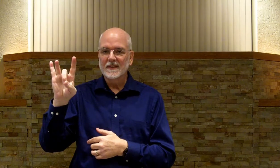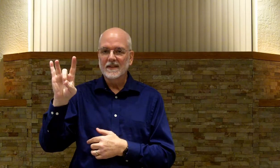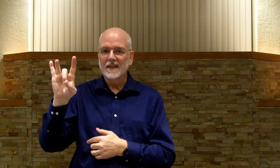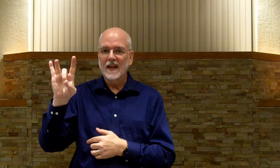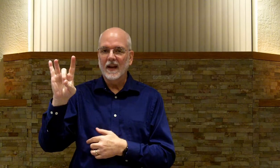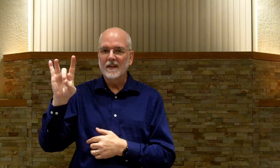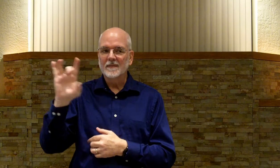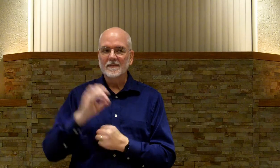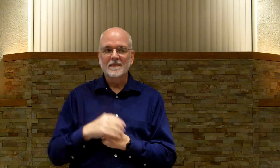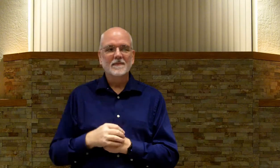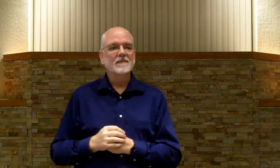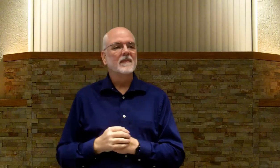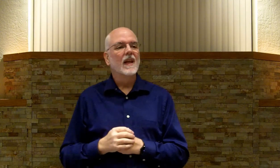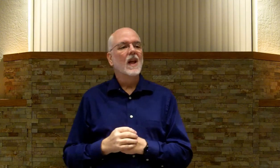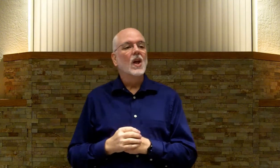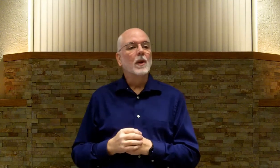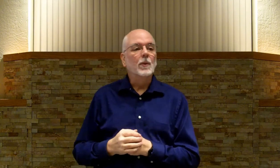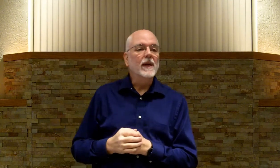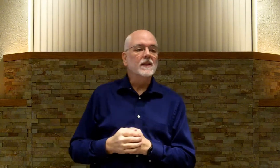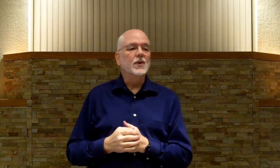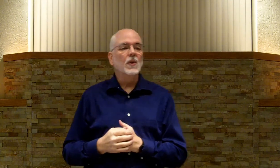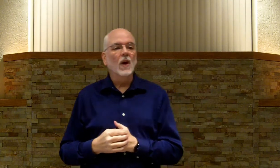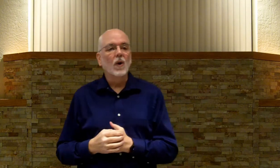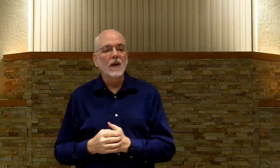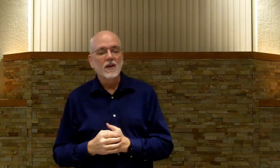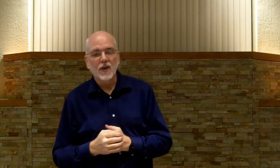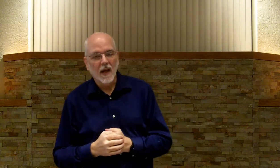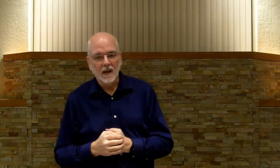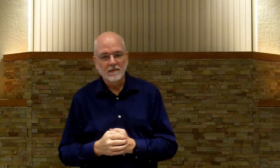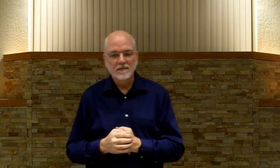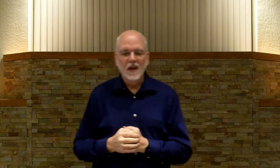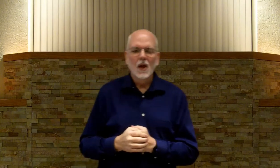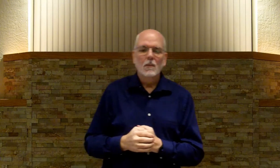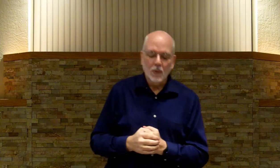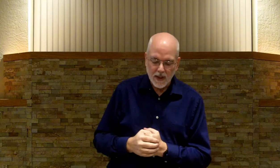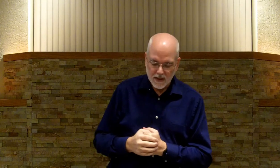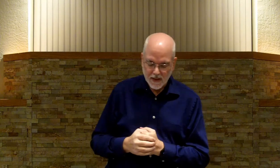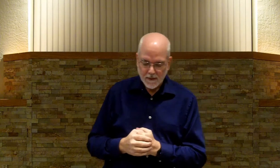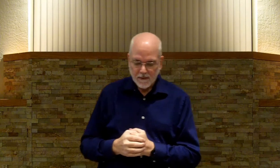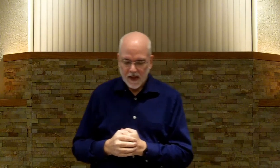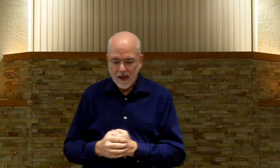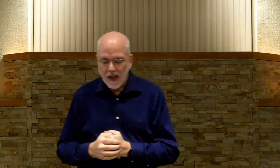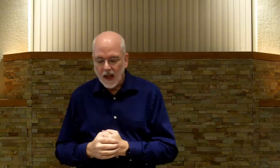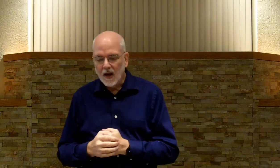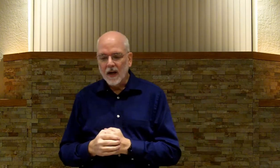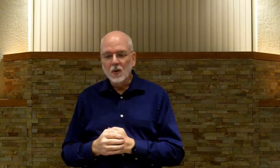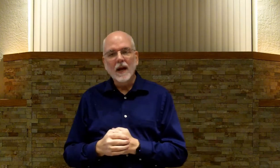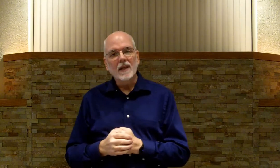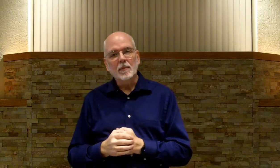Got it? The priests do their work each day. Priests. Alright, two kinds of